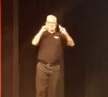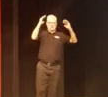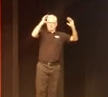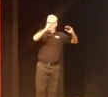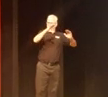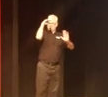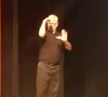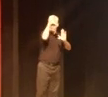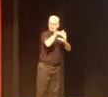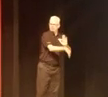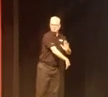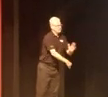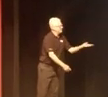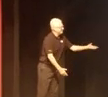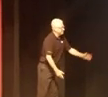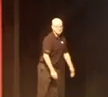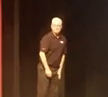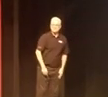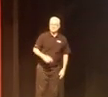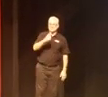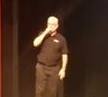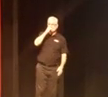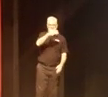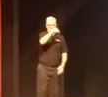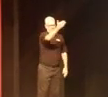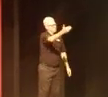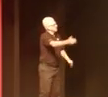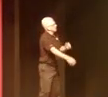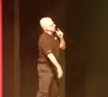Education of deaf people was just truly on the decline as years went by.